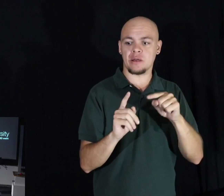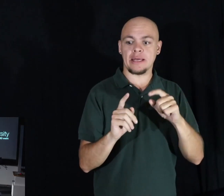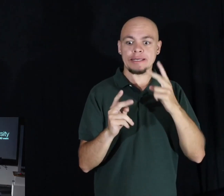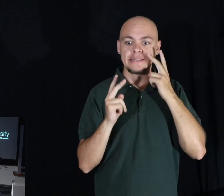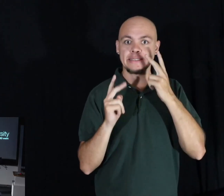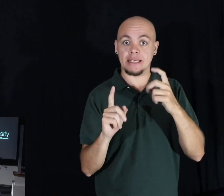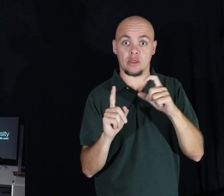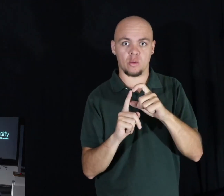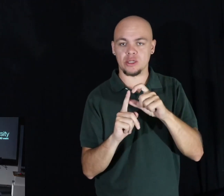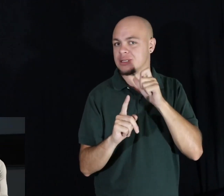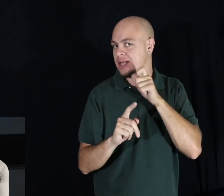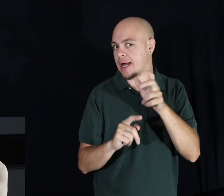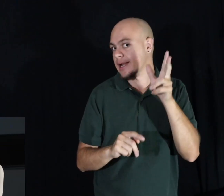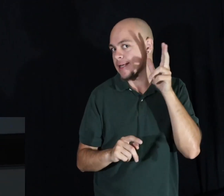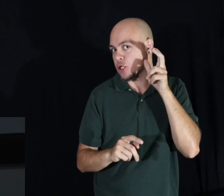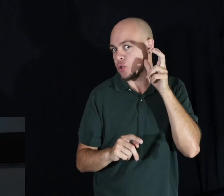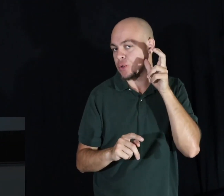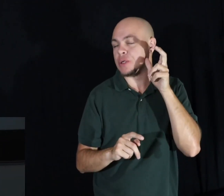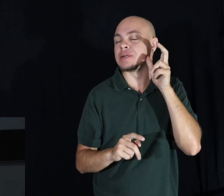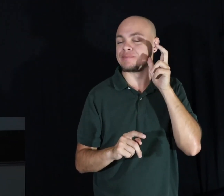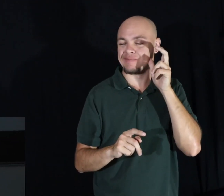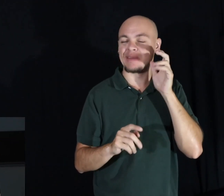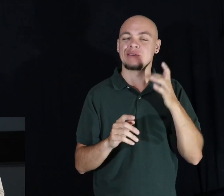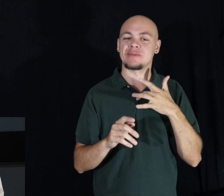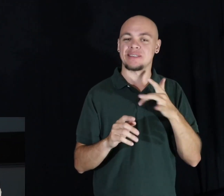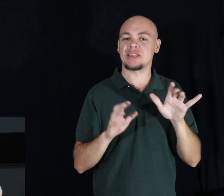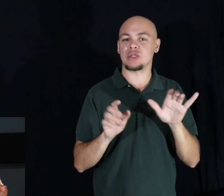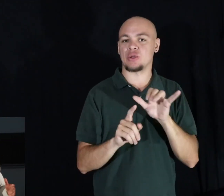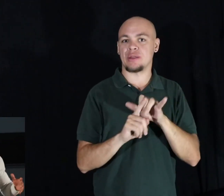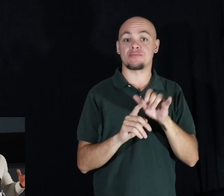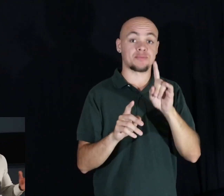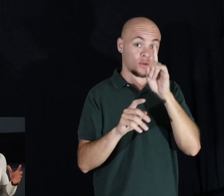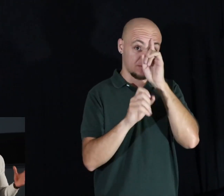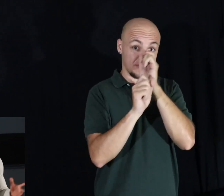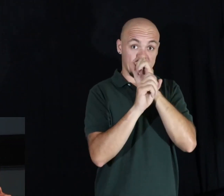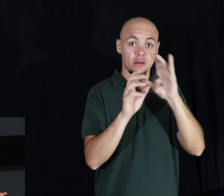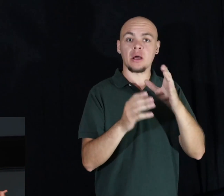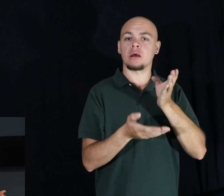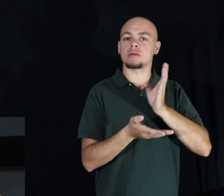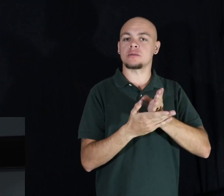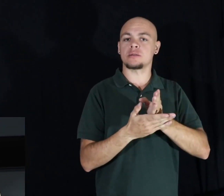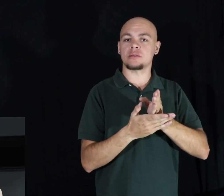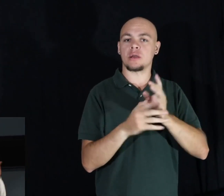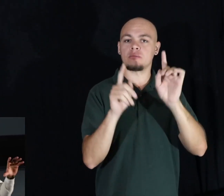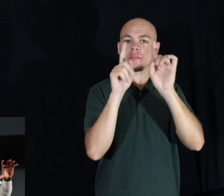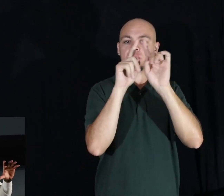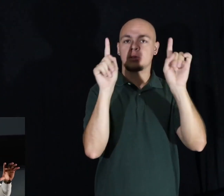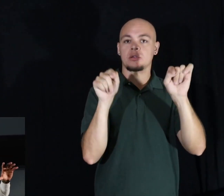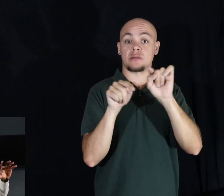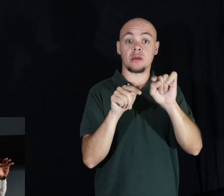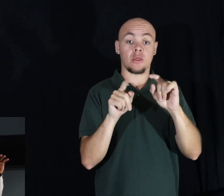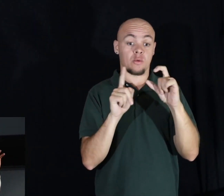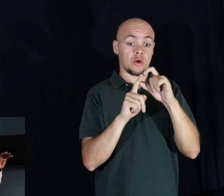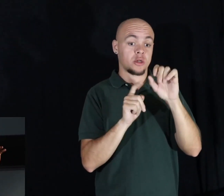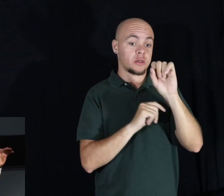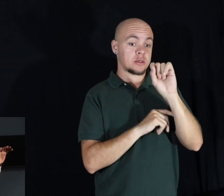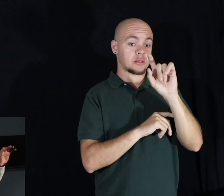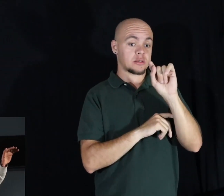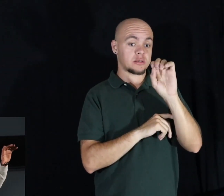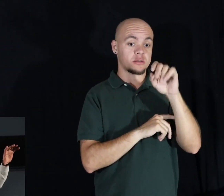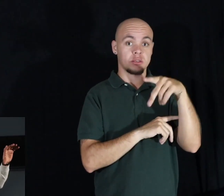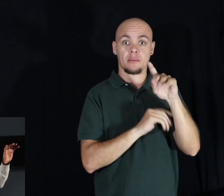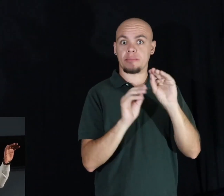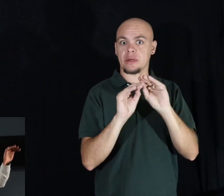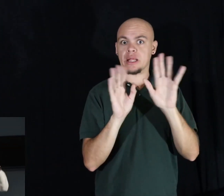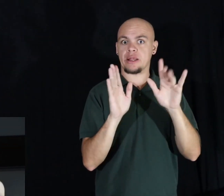to hear them. And we do this already. Picture this. When you see a stop sign, the words stop are clearly printed.